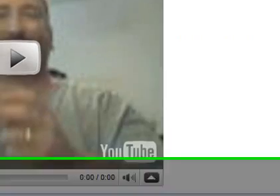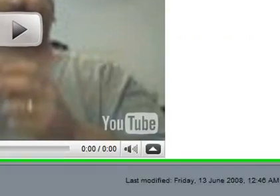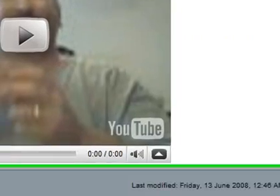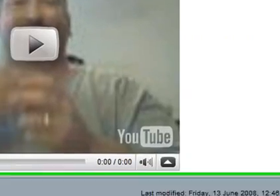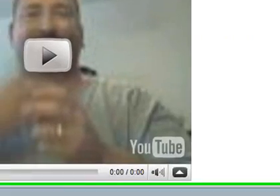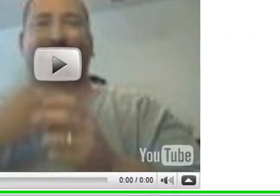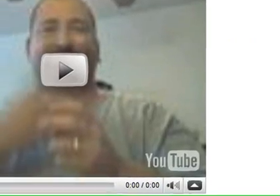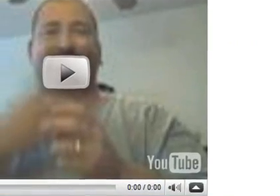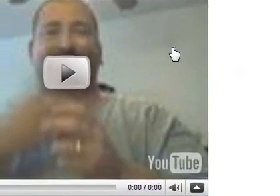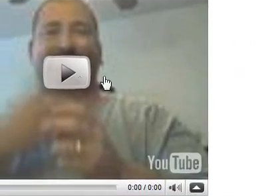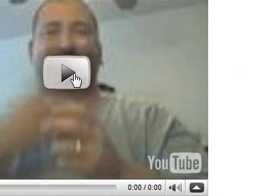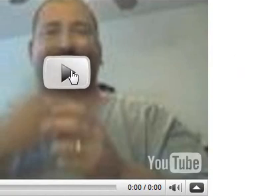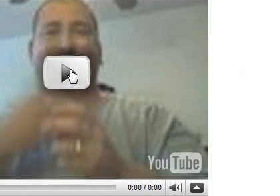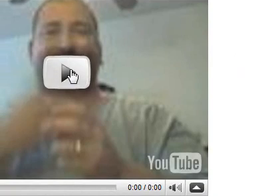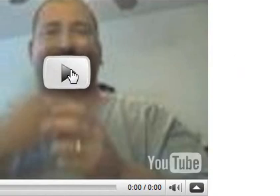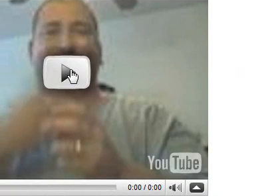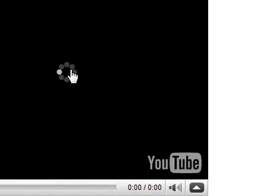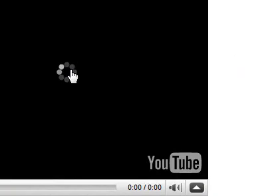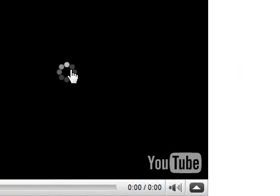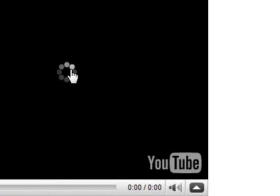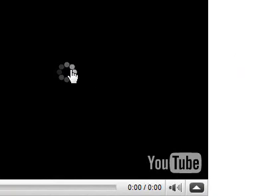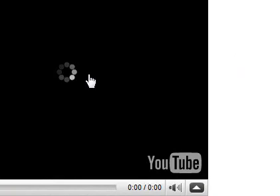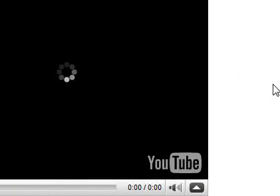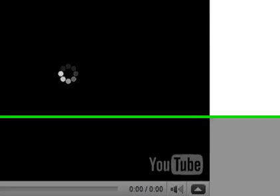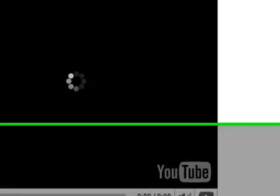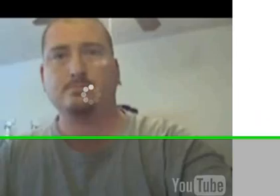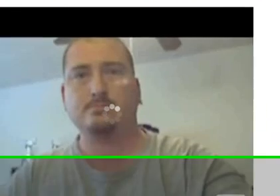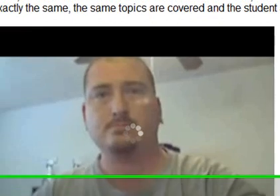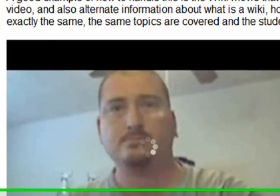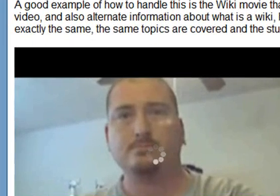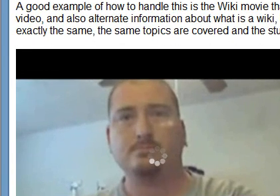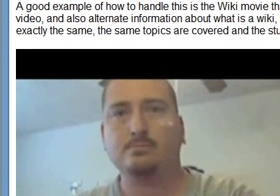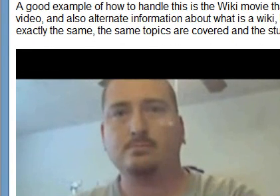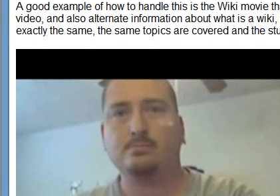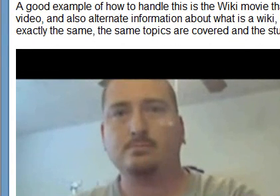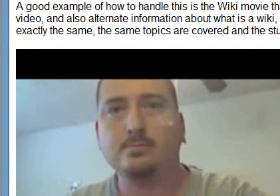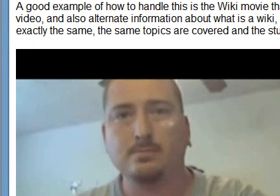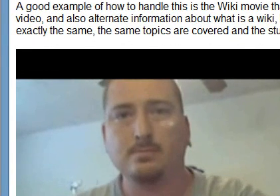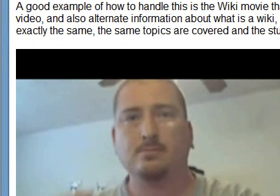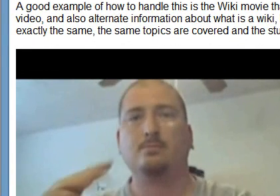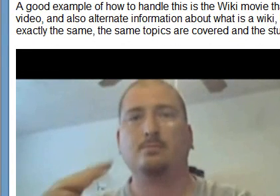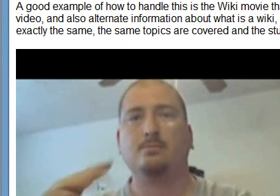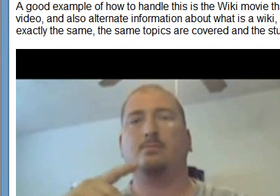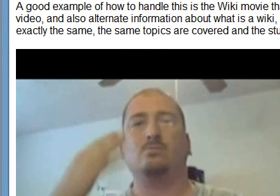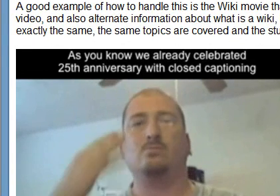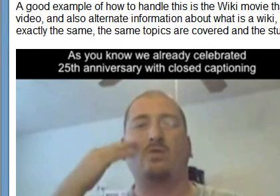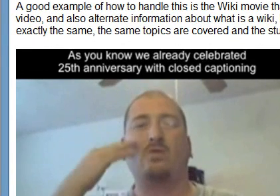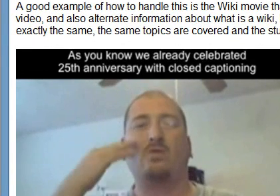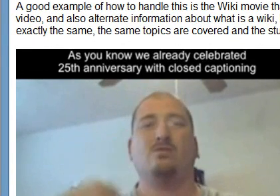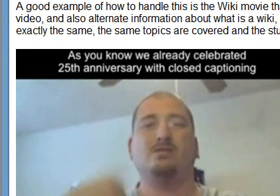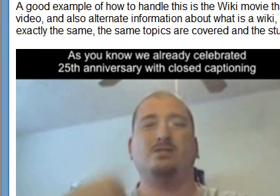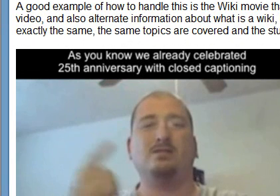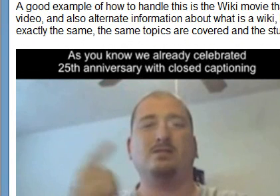display and play it I just click it so